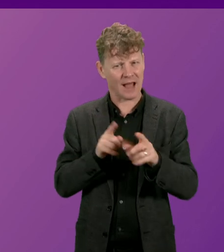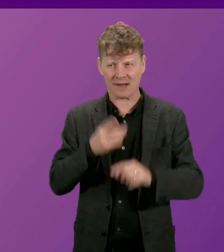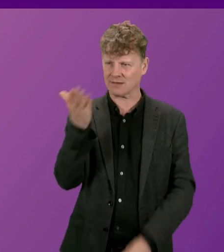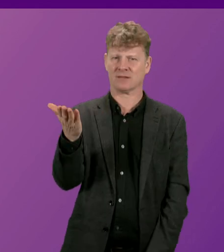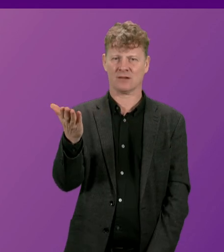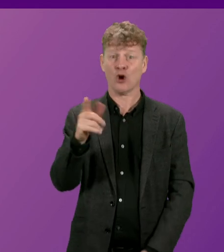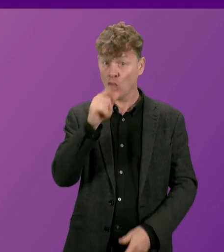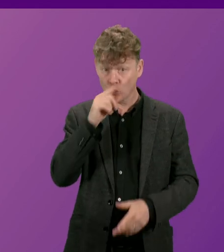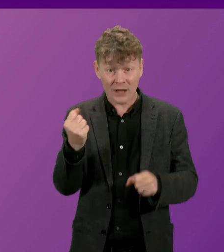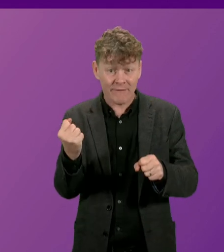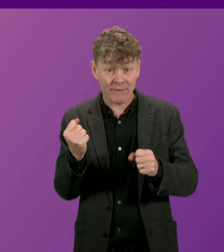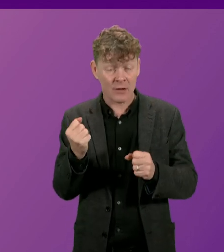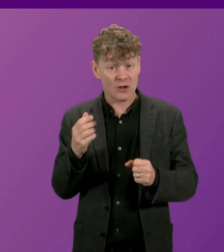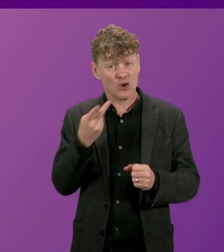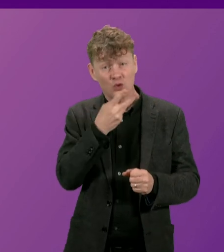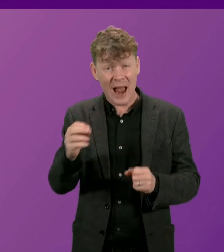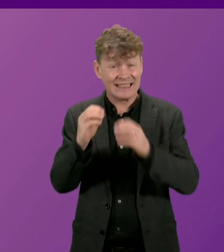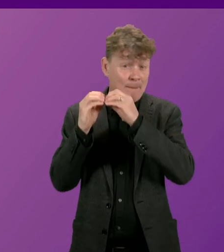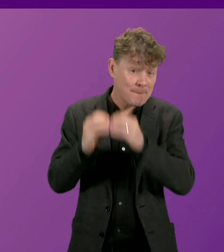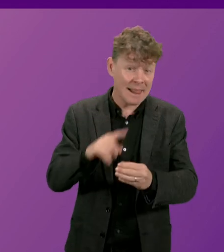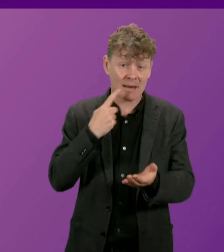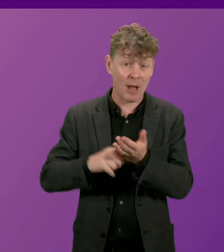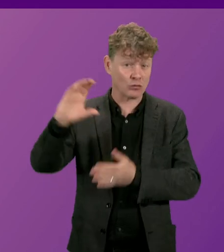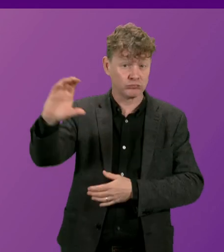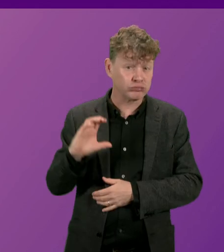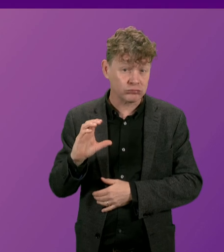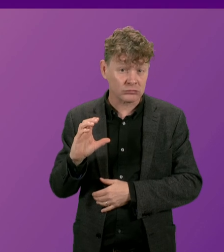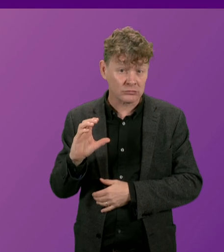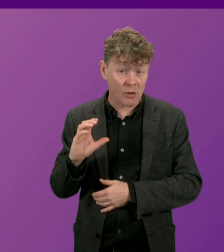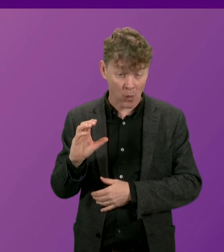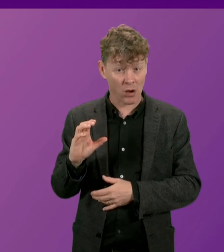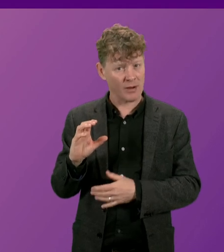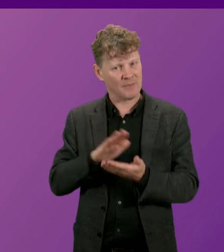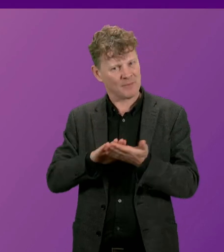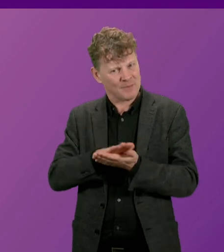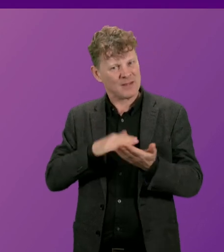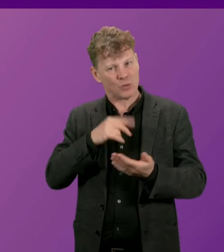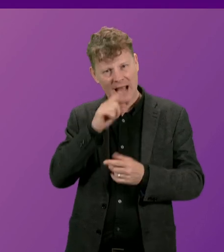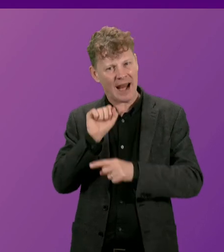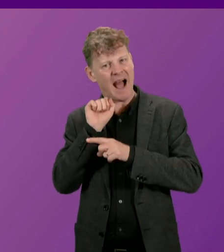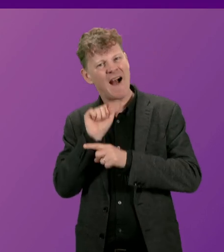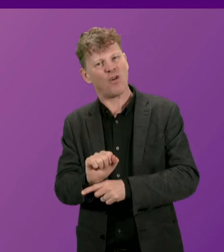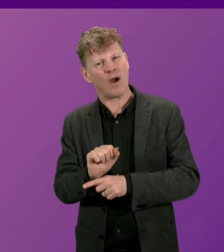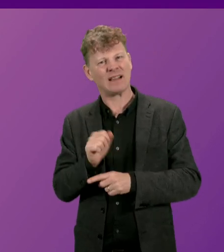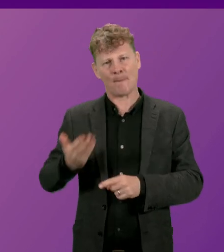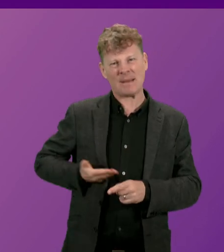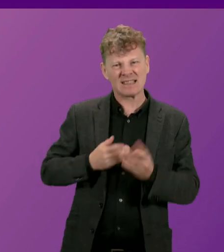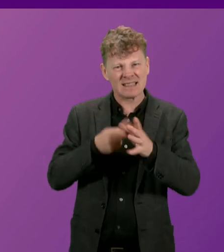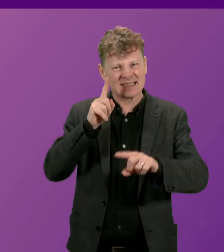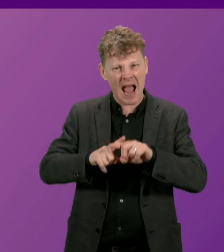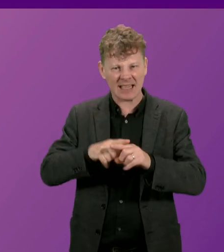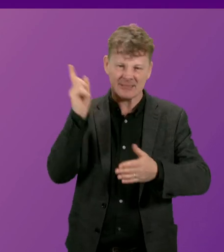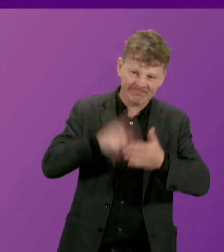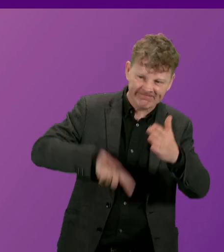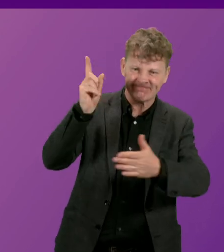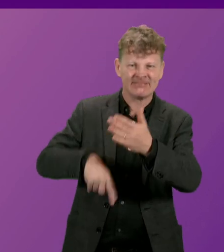generated about £20 billion in increased revenue and could have avoided some of the punishing business taxes that have been